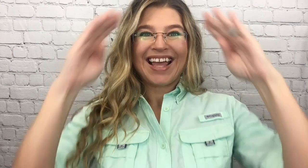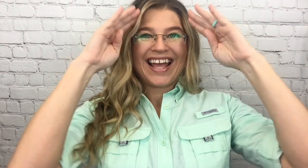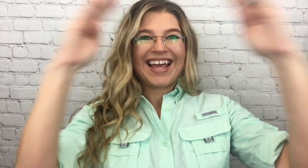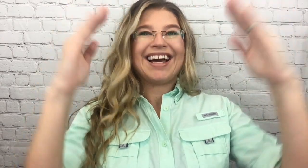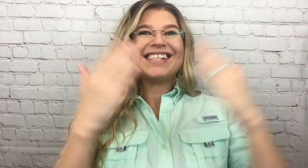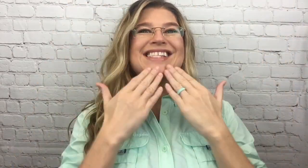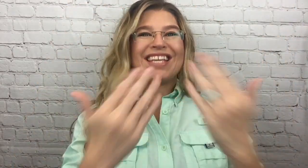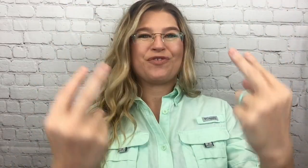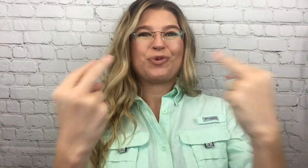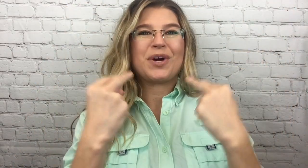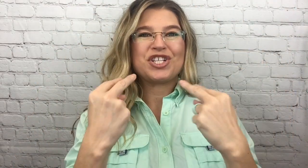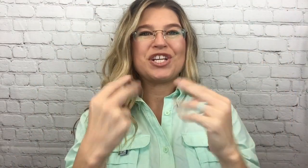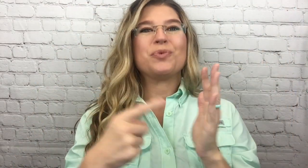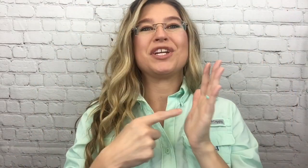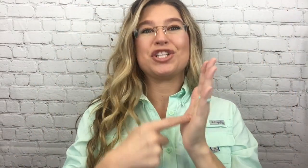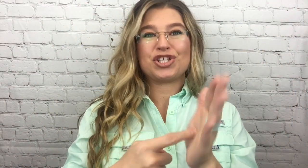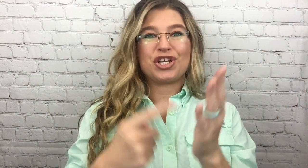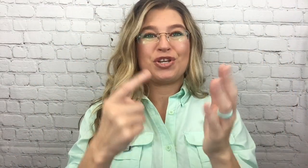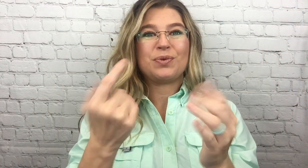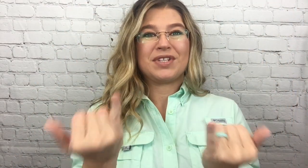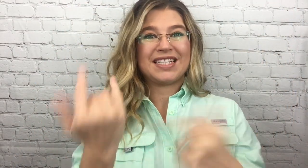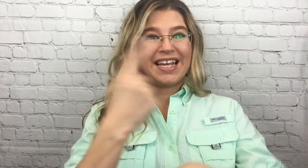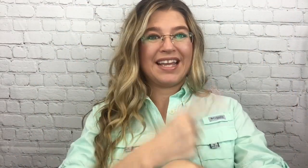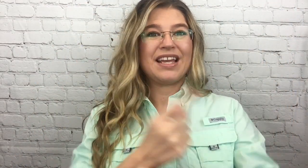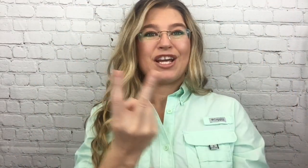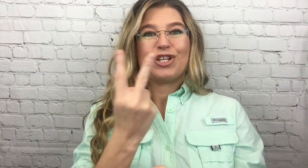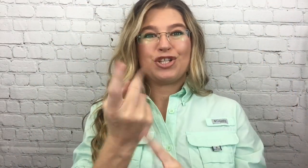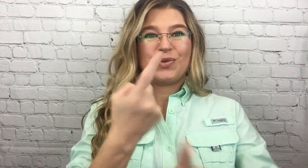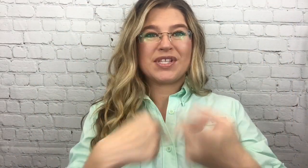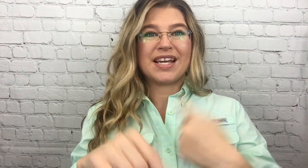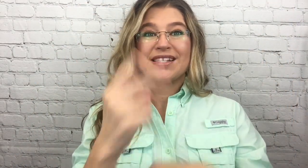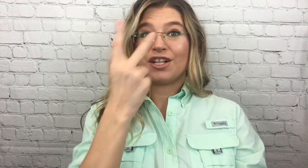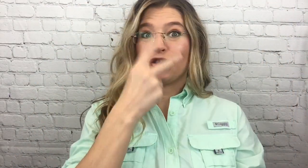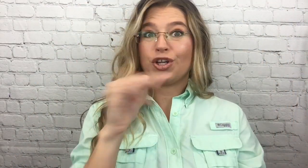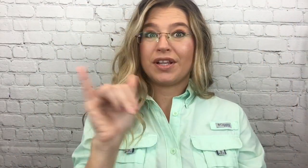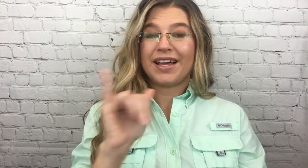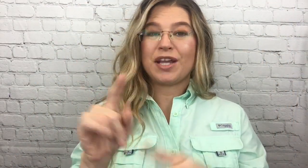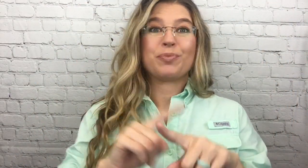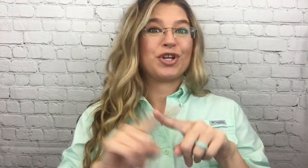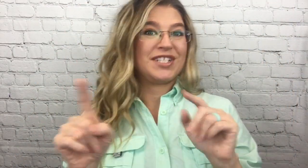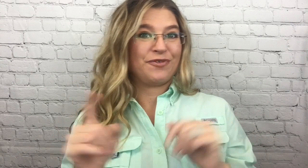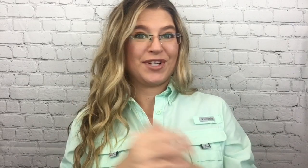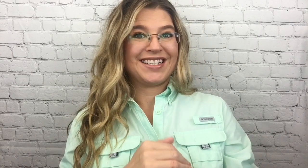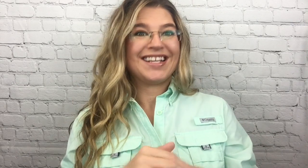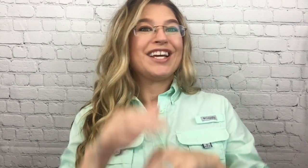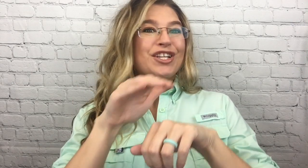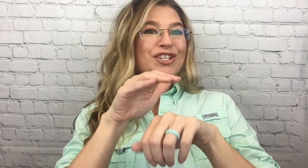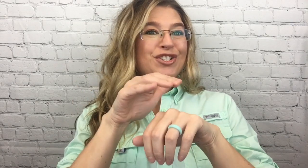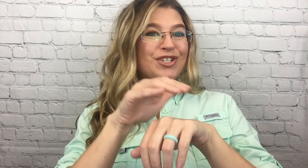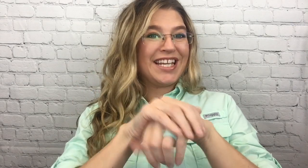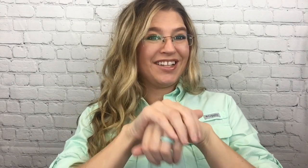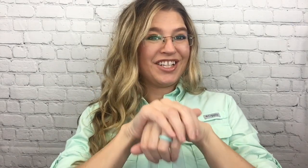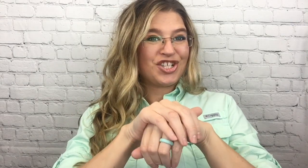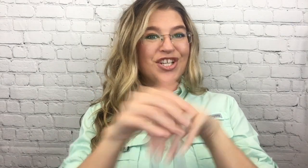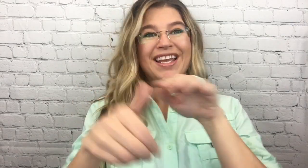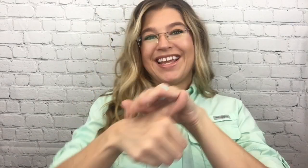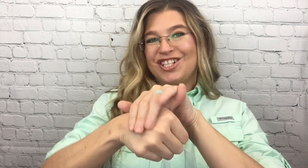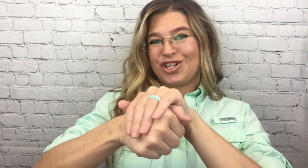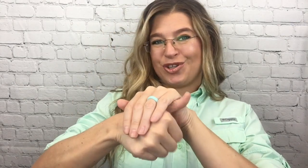Hey guys, thank you for watching. Wanted to show you today two signs that look alike but are different. English and Turtle.